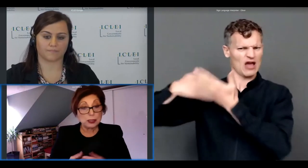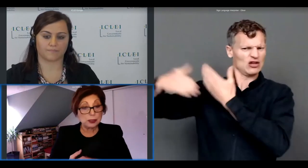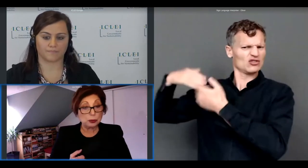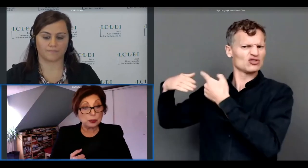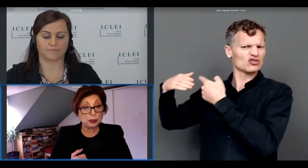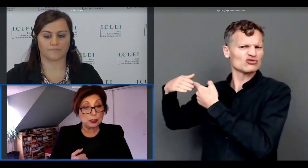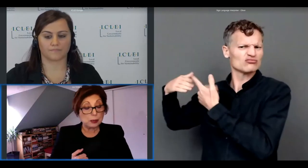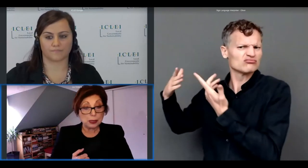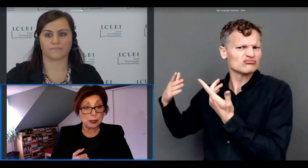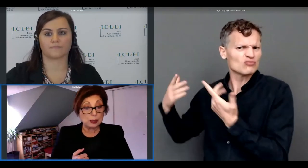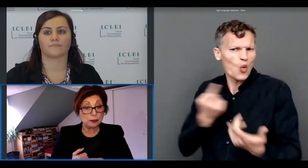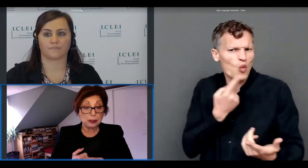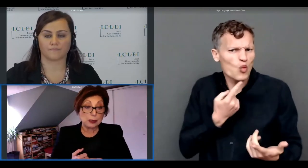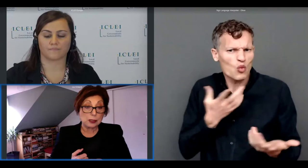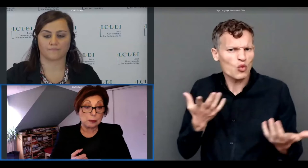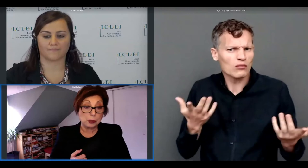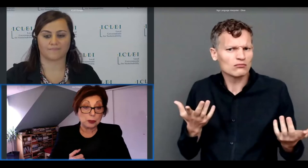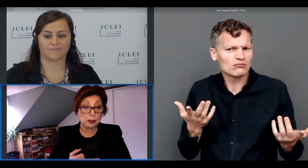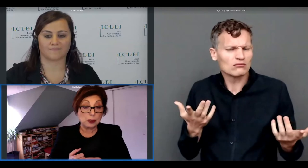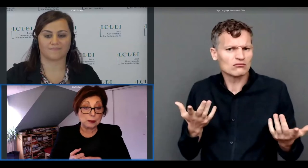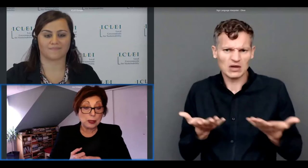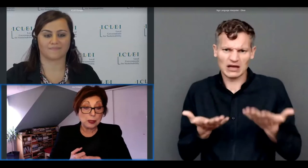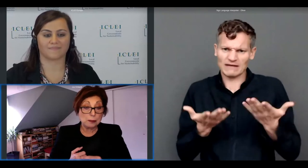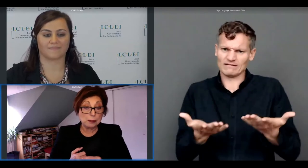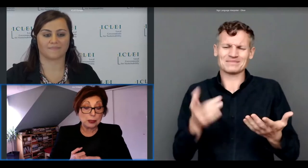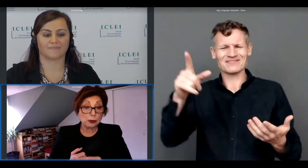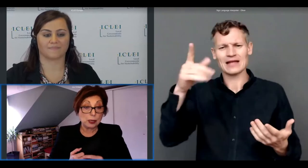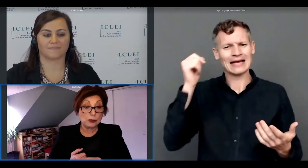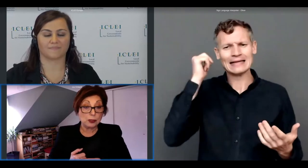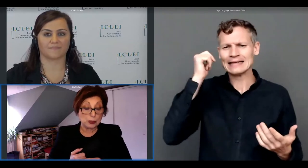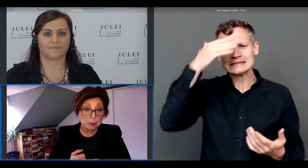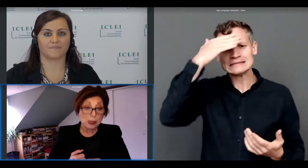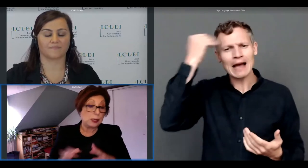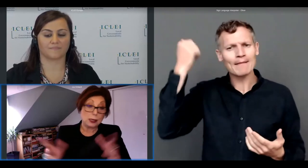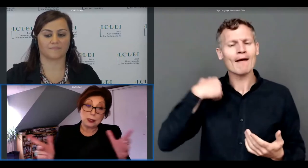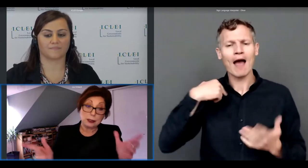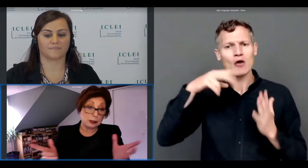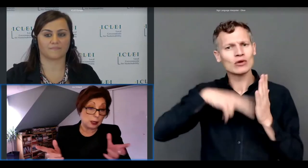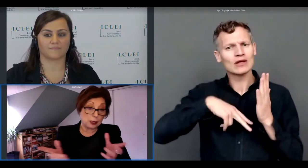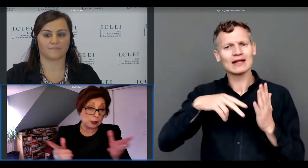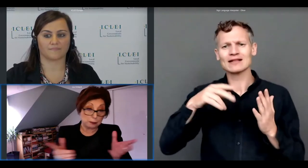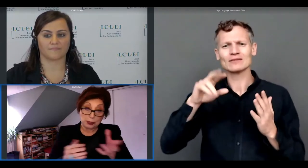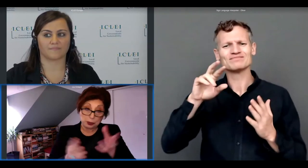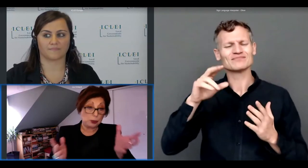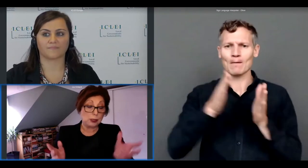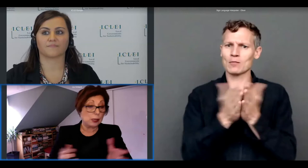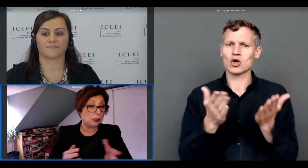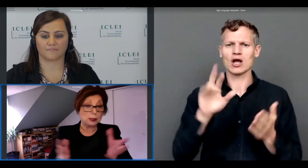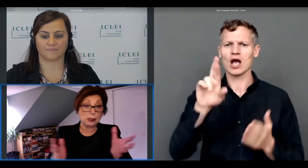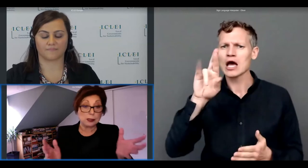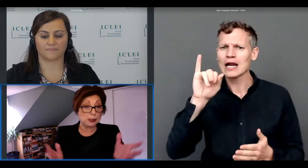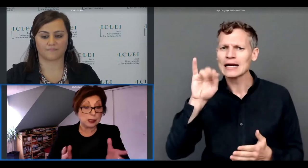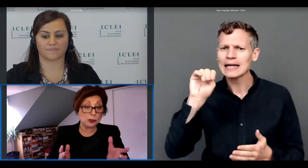was reading during the summer a fantastic book uh by roland rima and other estonian